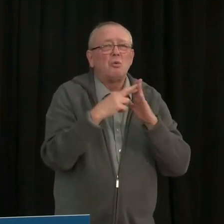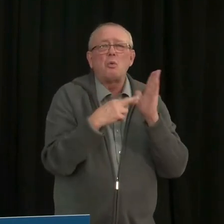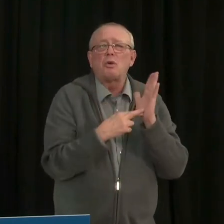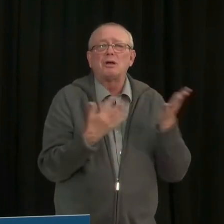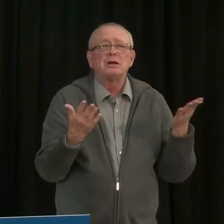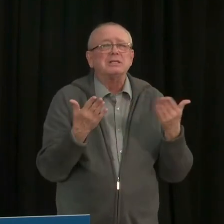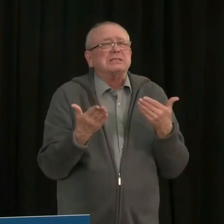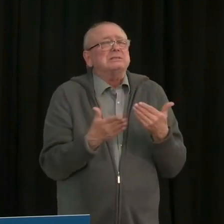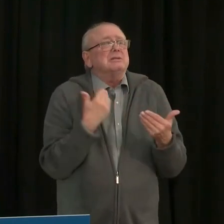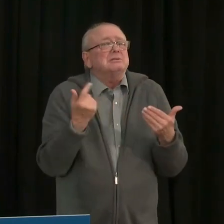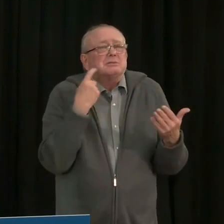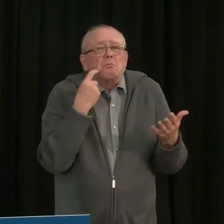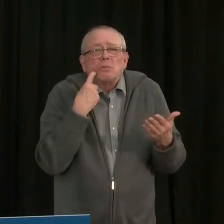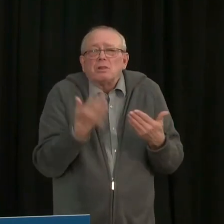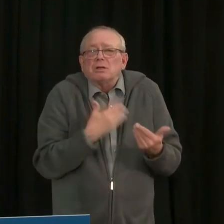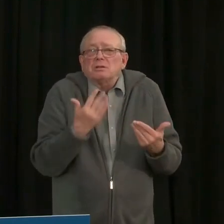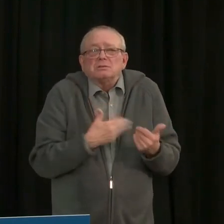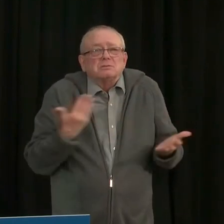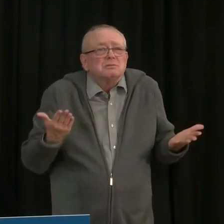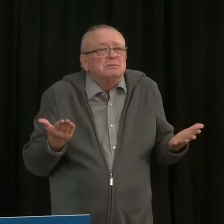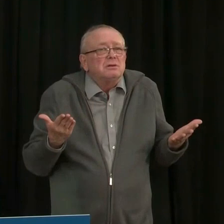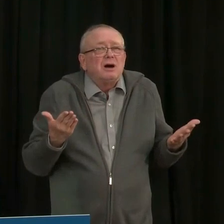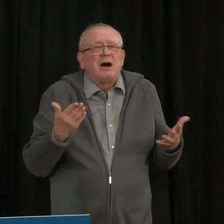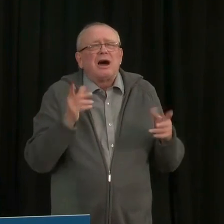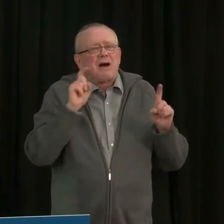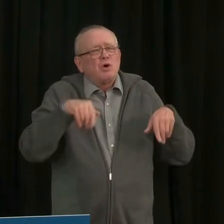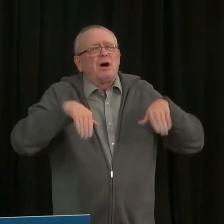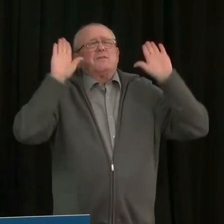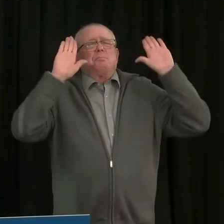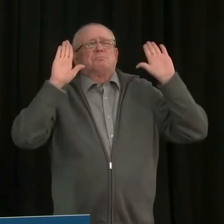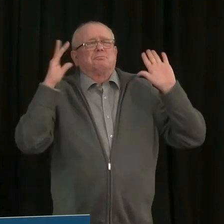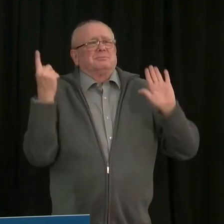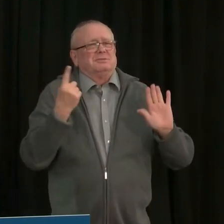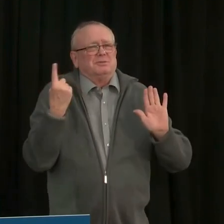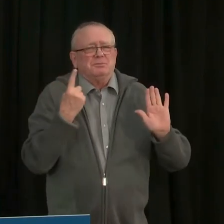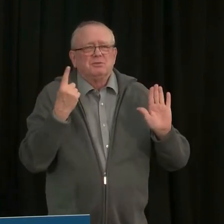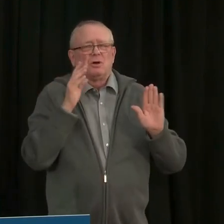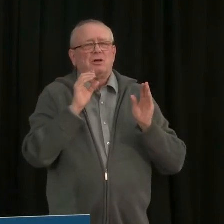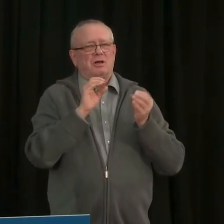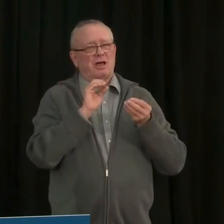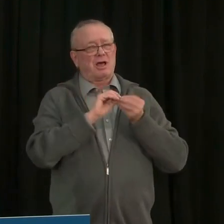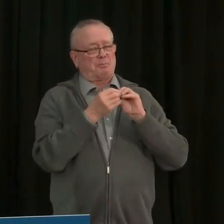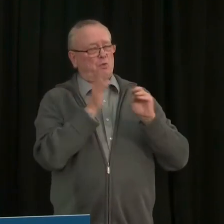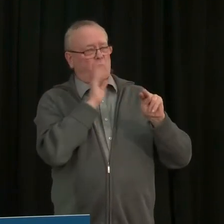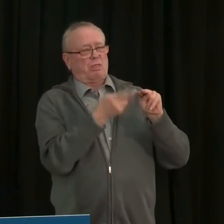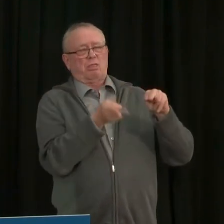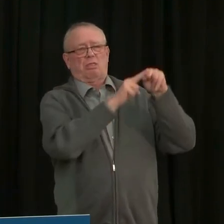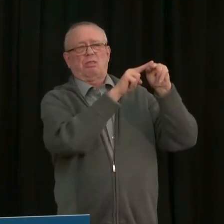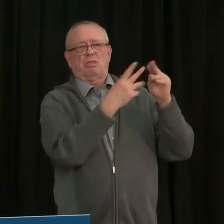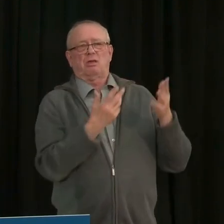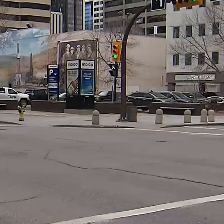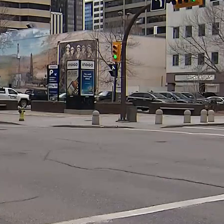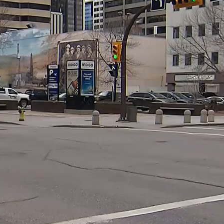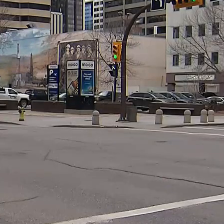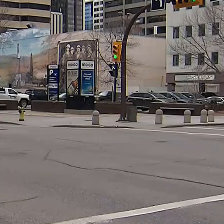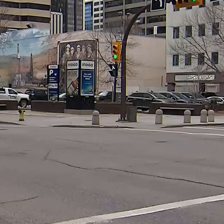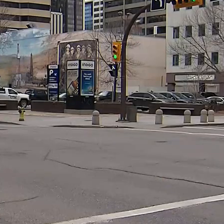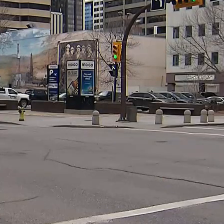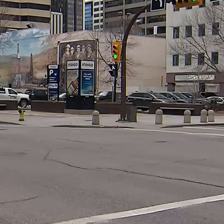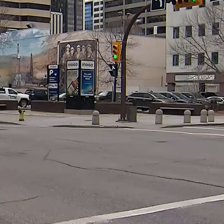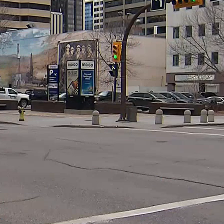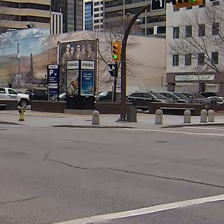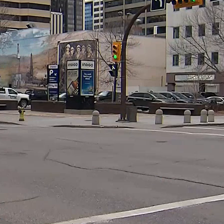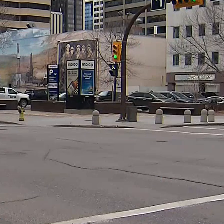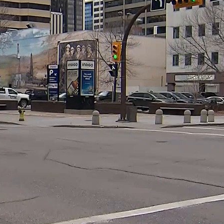modest sacrifices to social life, the cases will continue to grow to a point where they may grow out of control. The